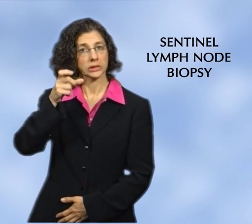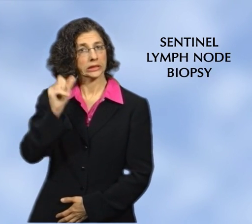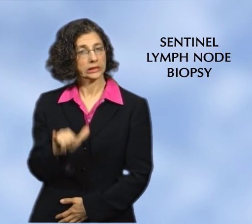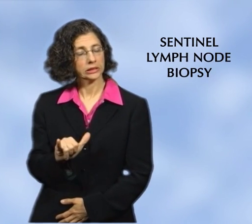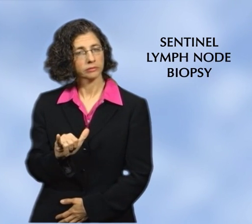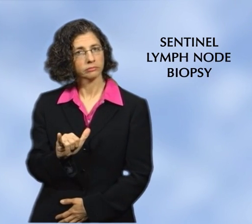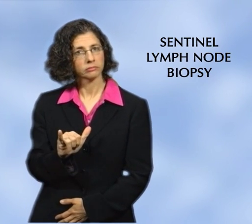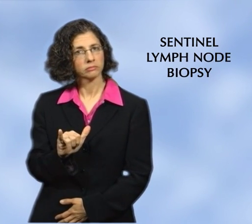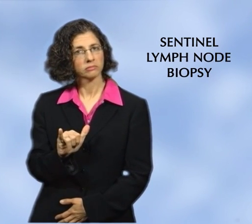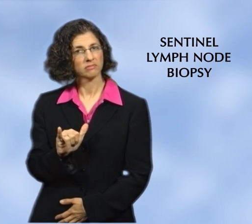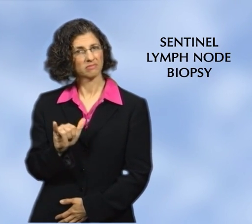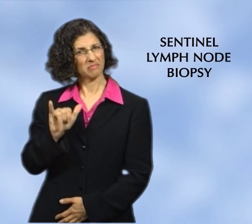biopsy.